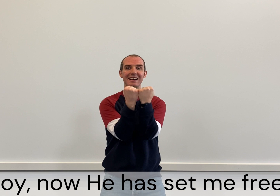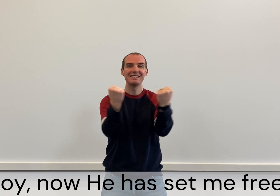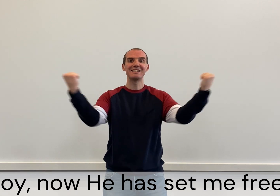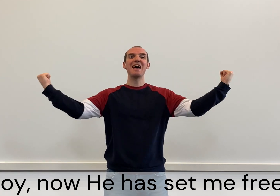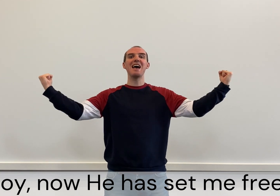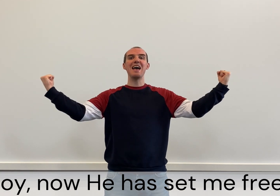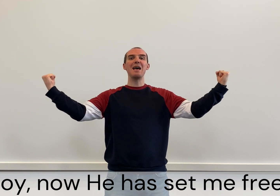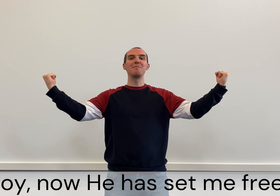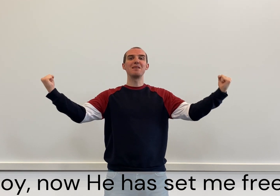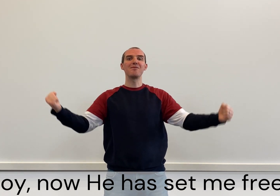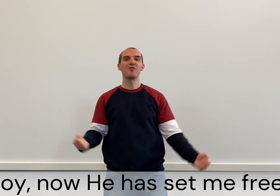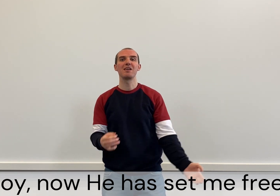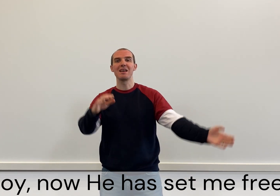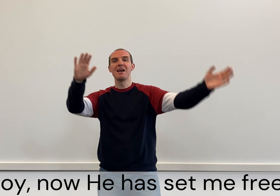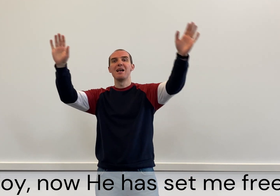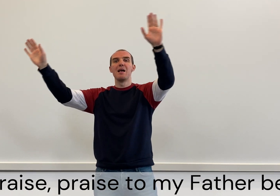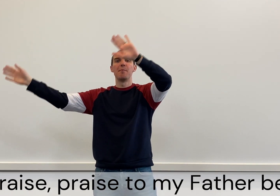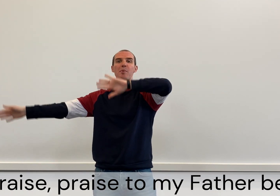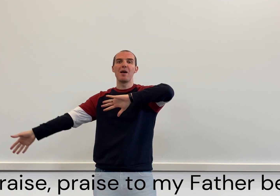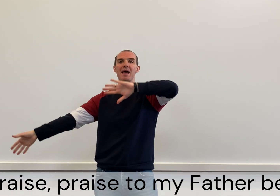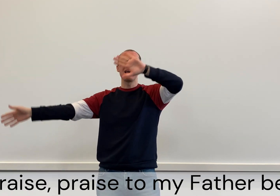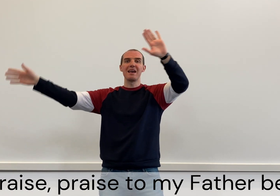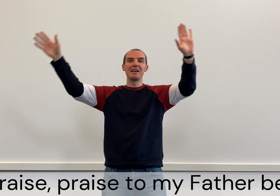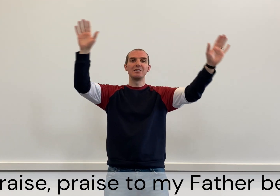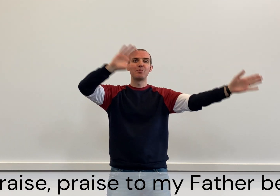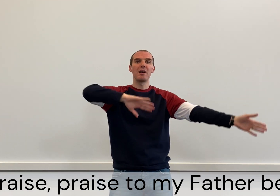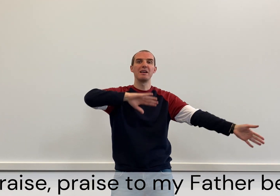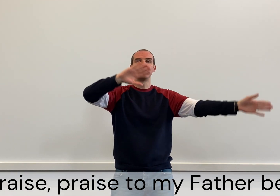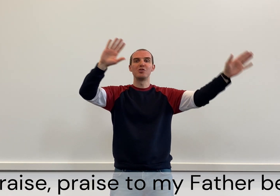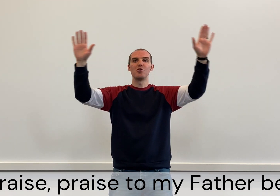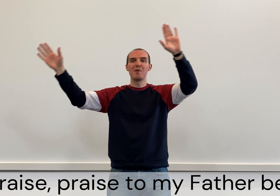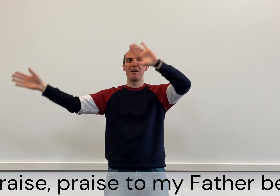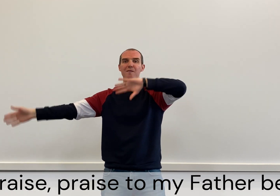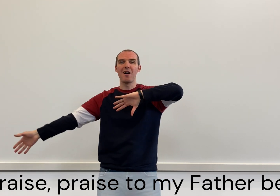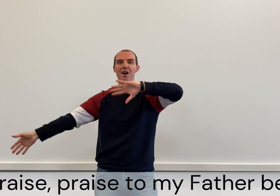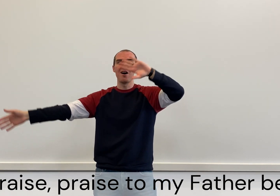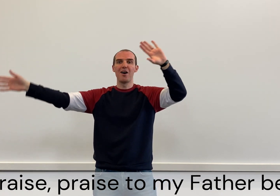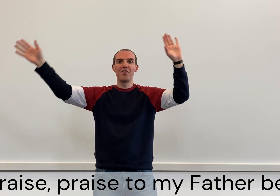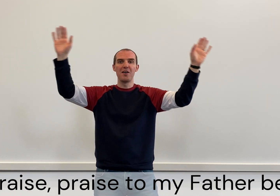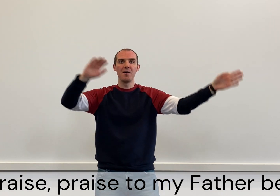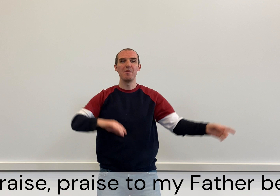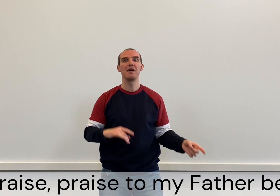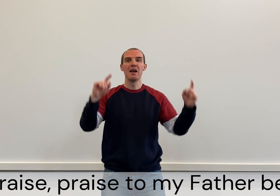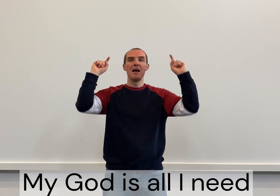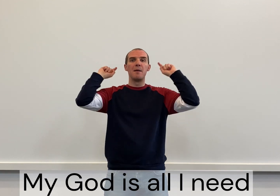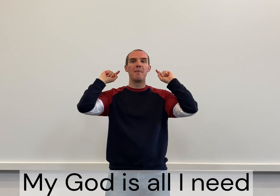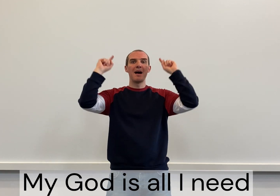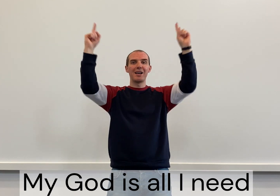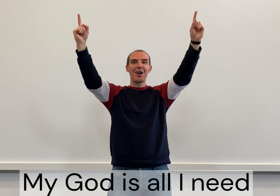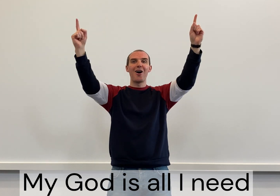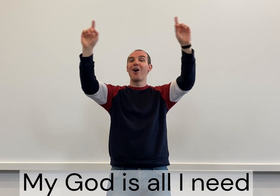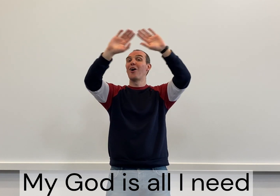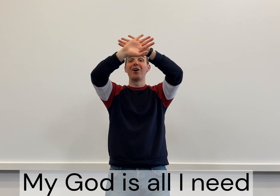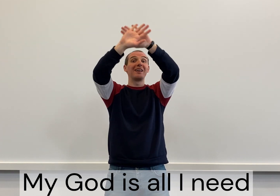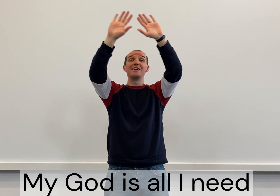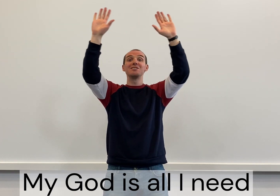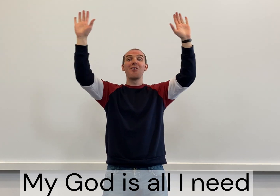has set me free. Praise, praise to my Father. Be my God, it's